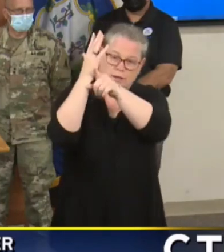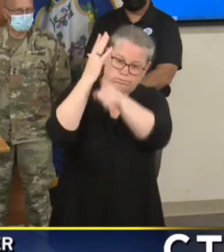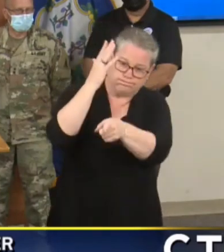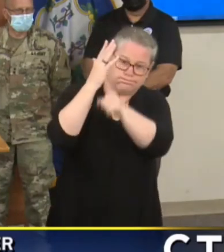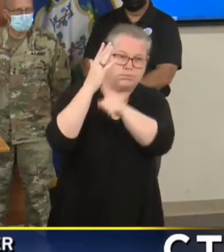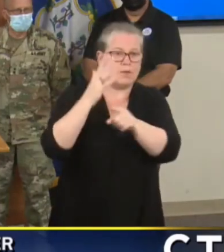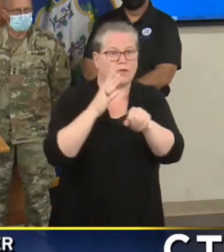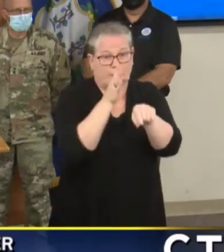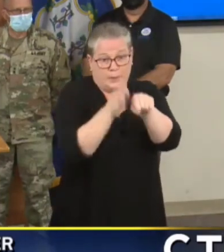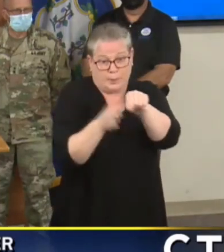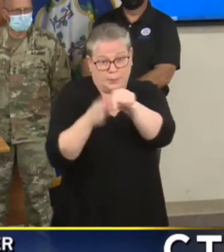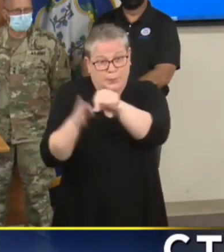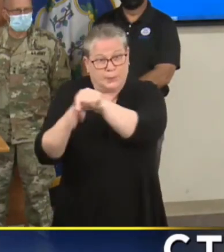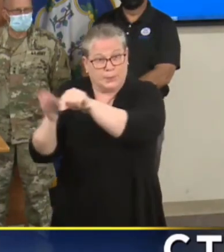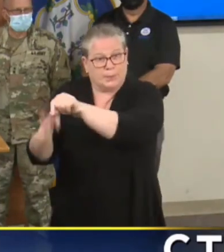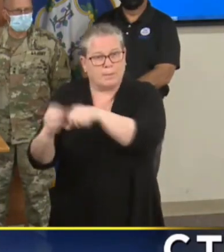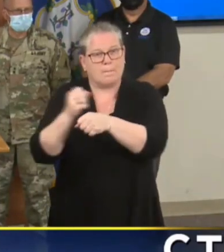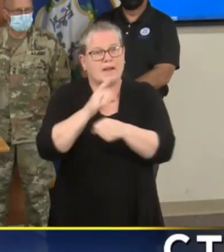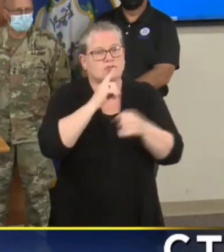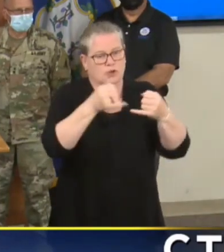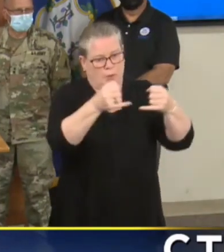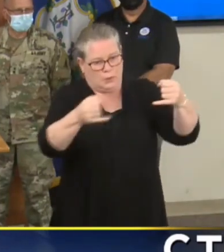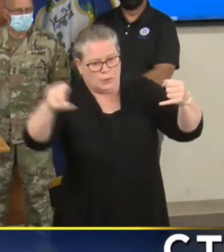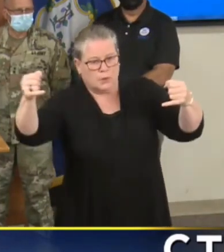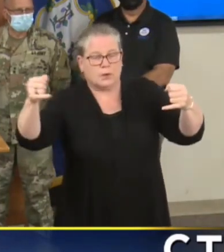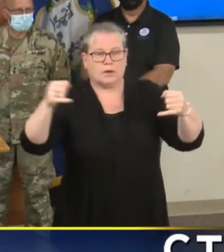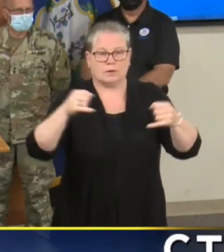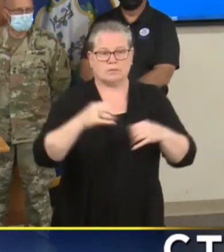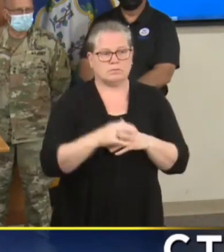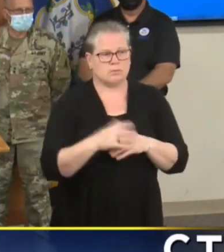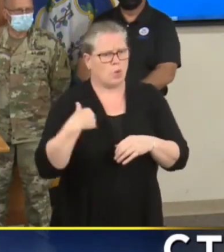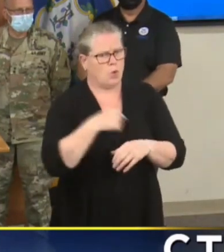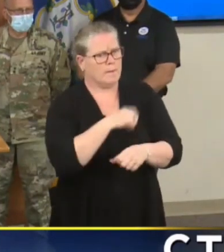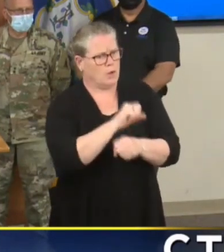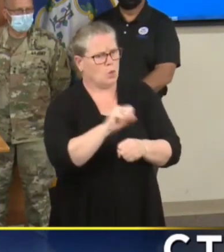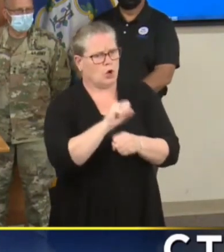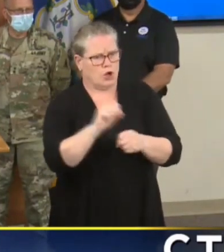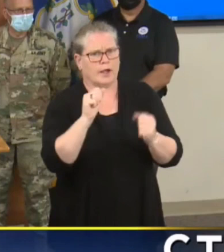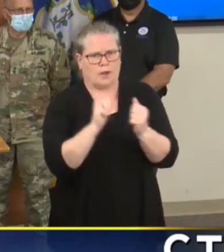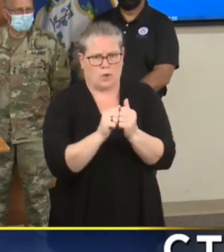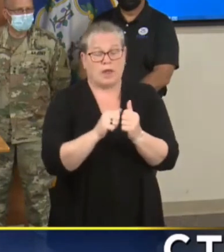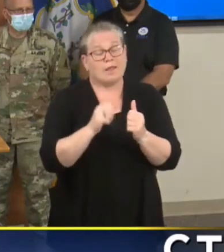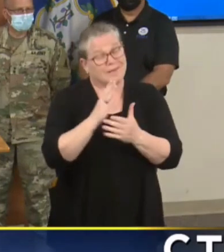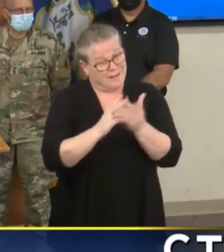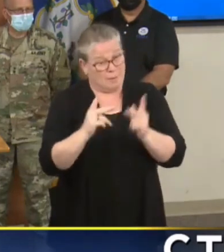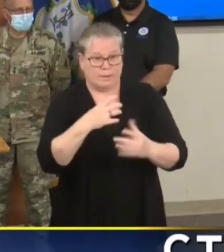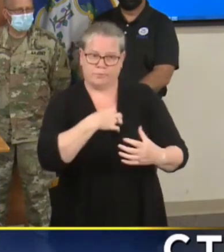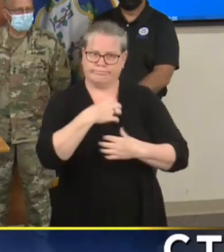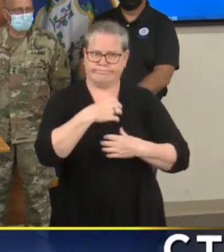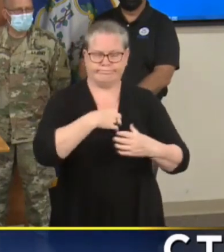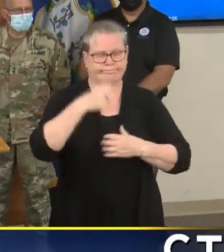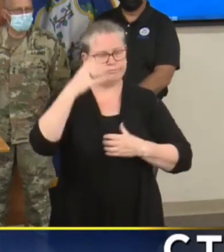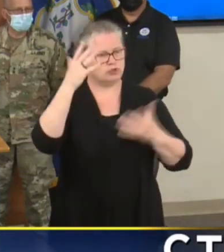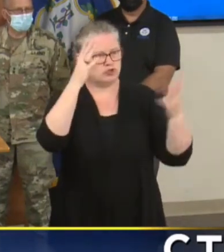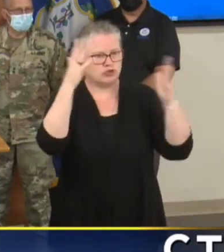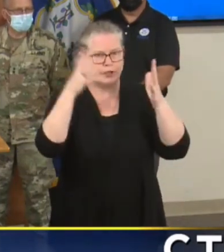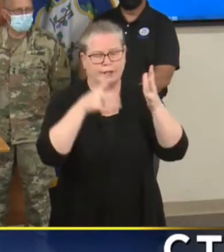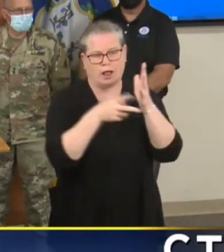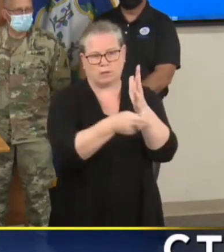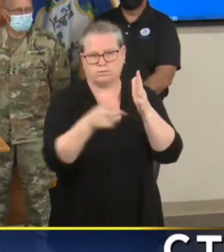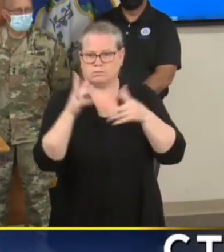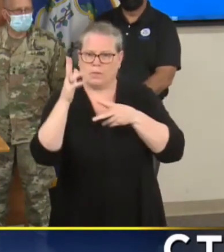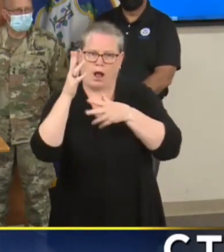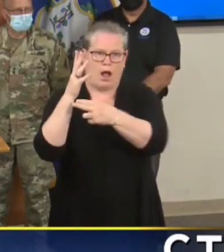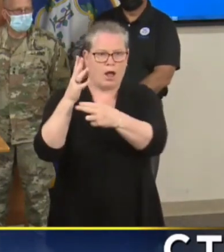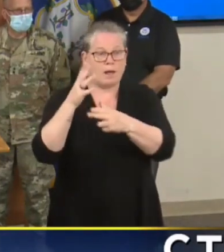utilities making sure that we've done a lot of tree trimming. We get some grief about that by the way but making sure that there are less trees vulnerable